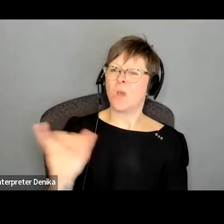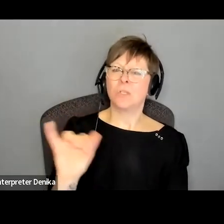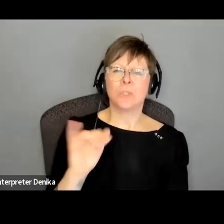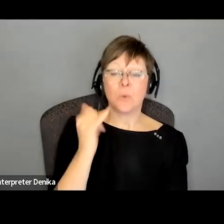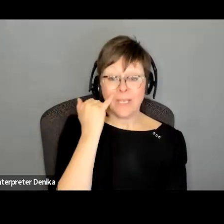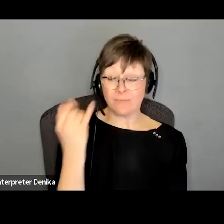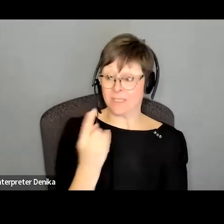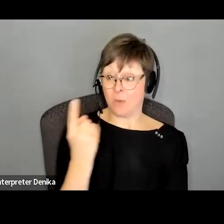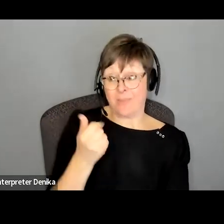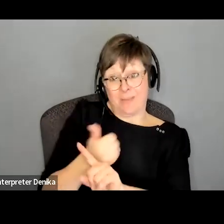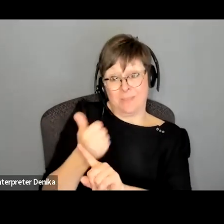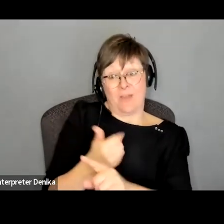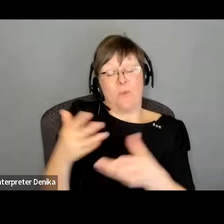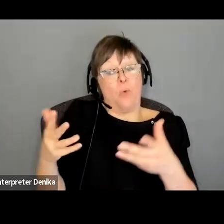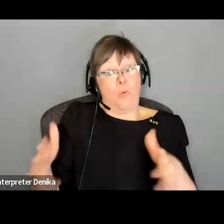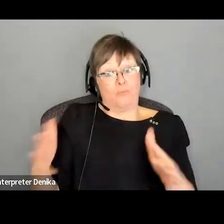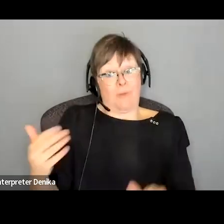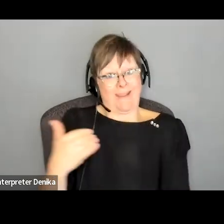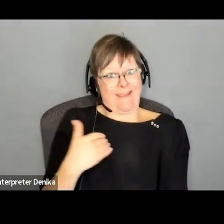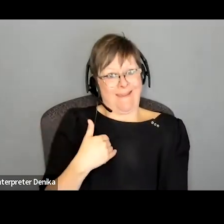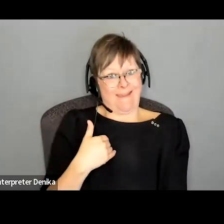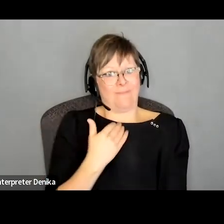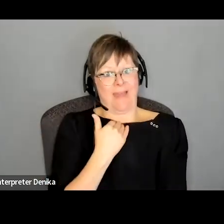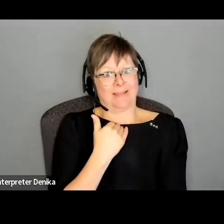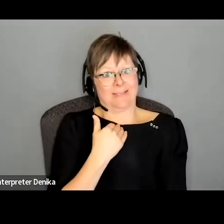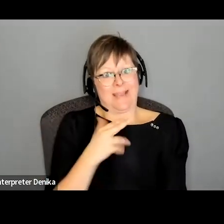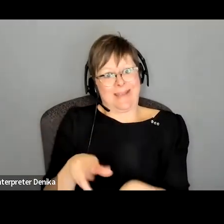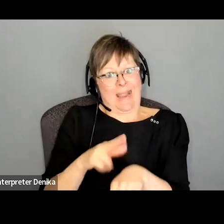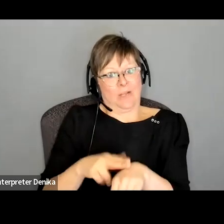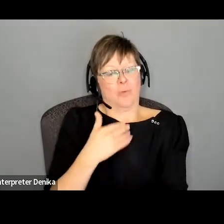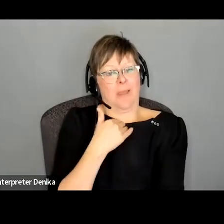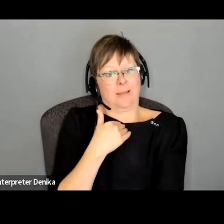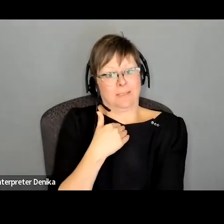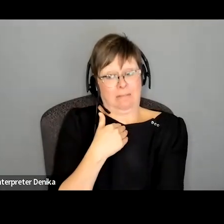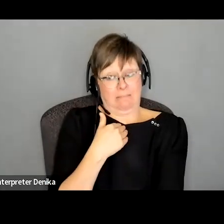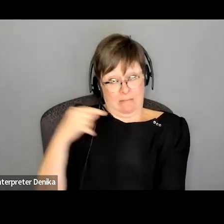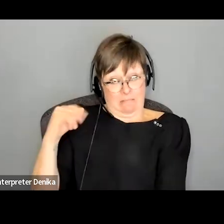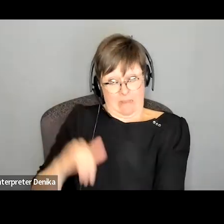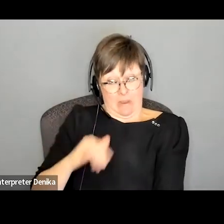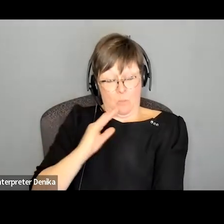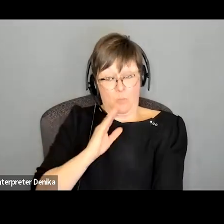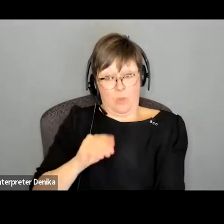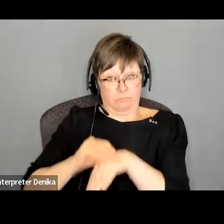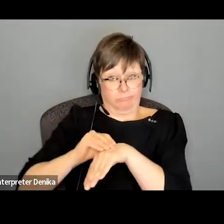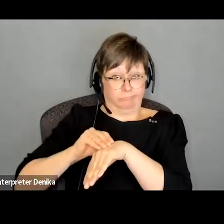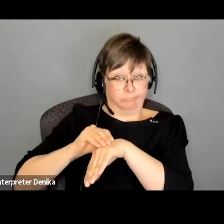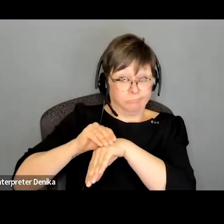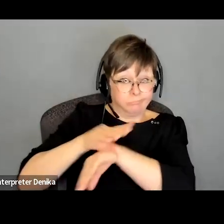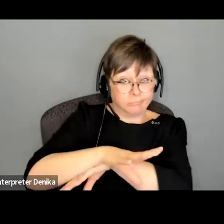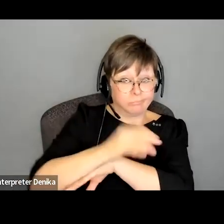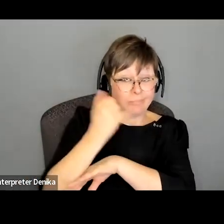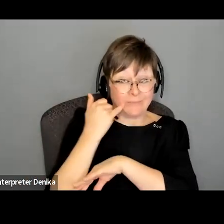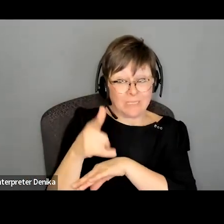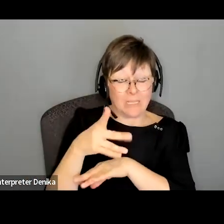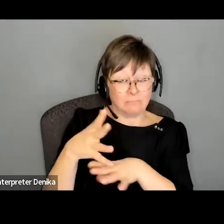accent is that going to be a factor in their consideration for a role